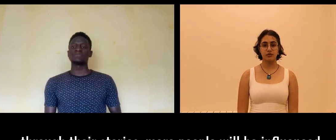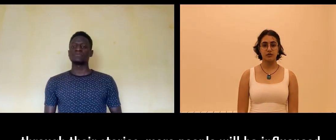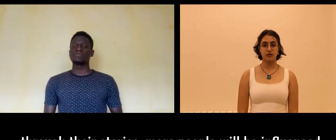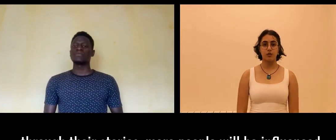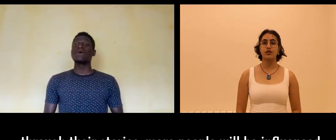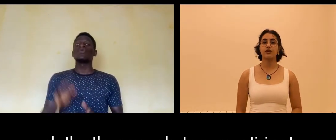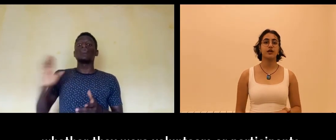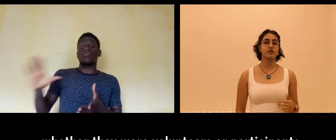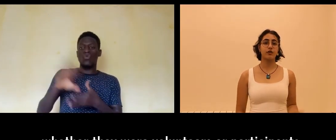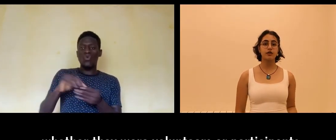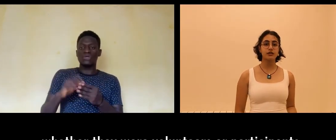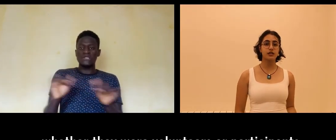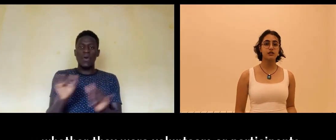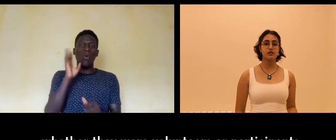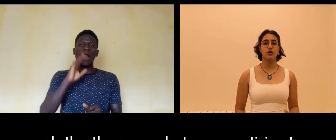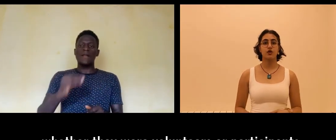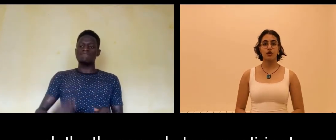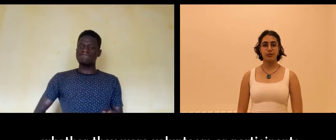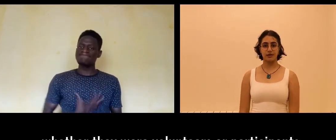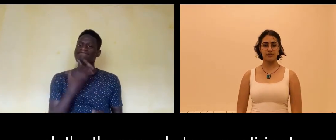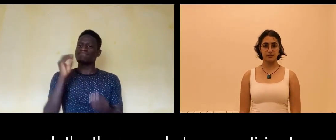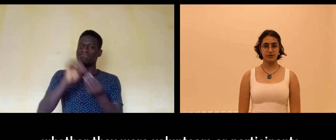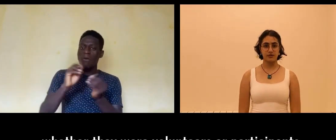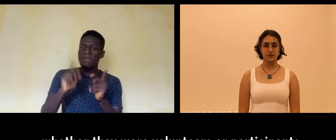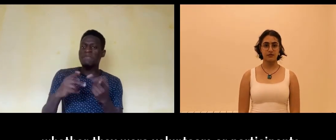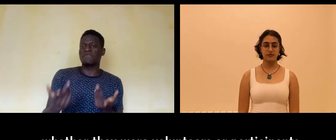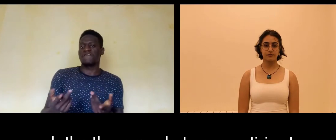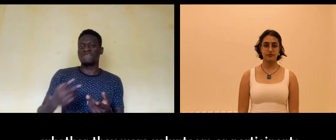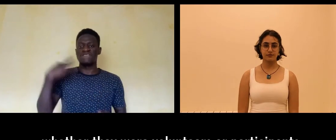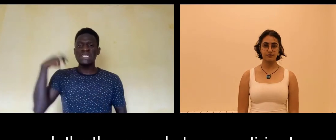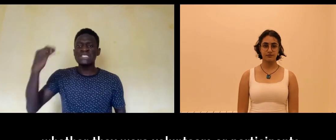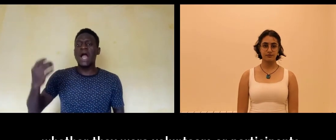be influenced, whether they were volunteers or participants.